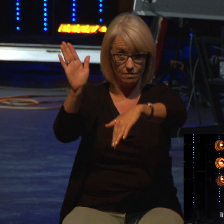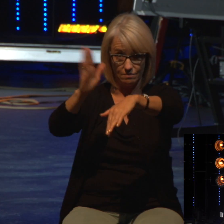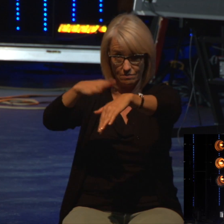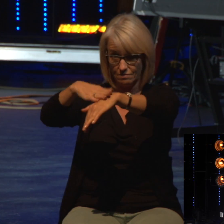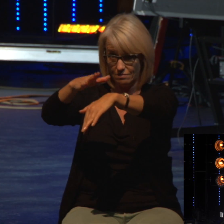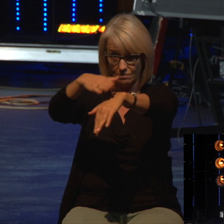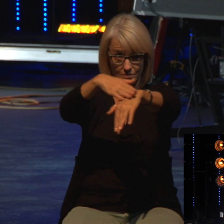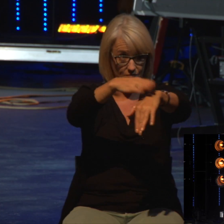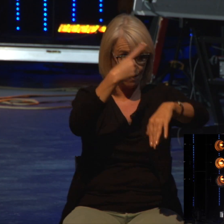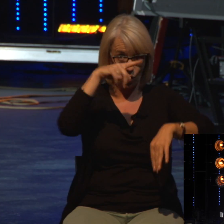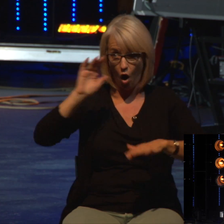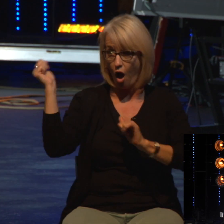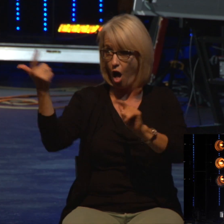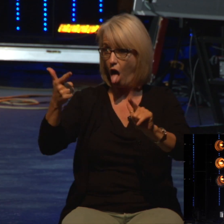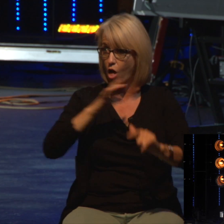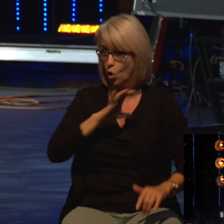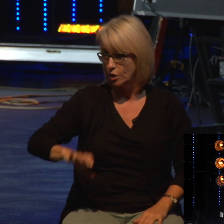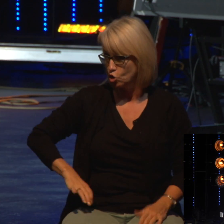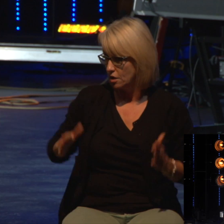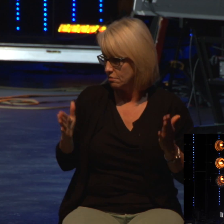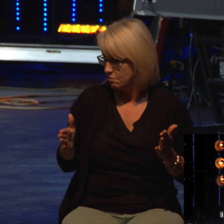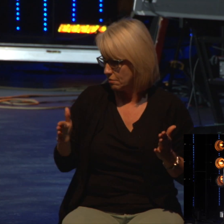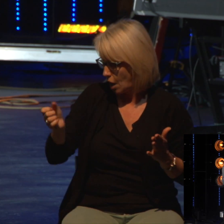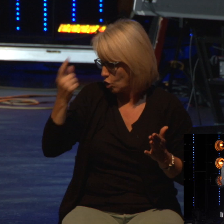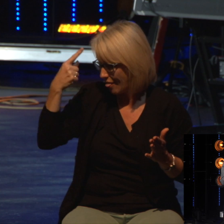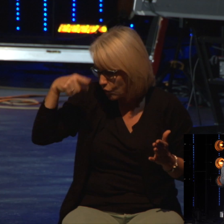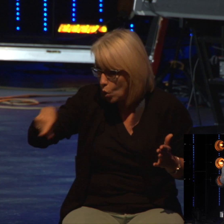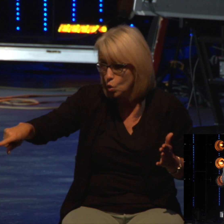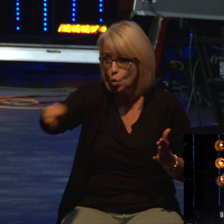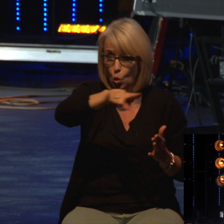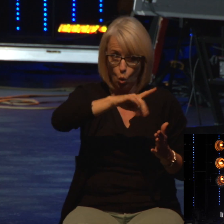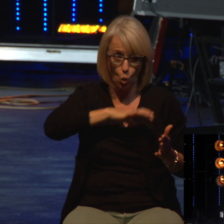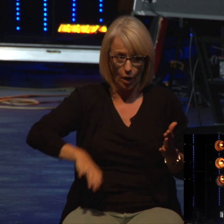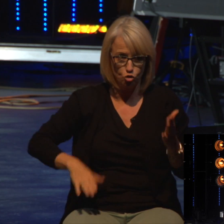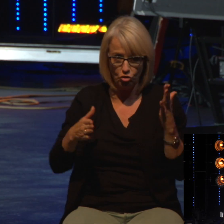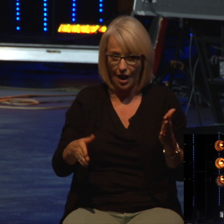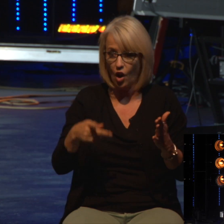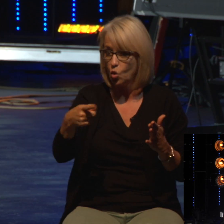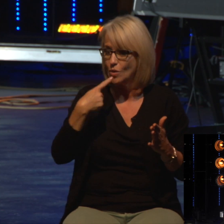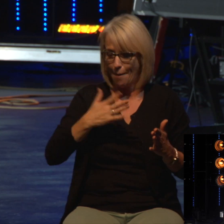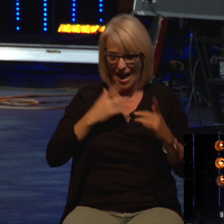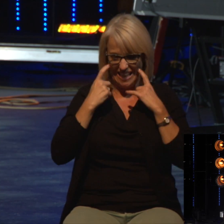for Christians. We are not capable of getting rid of our sins.